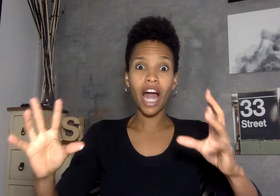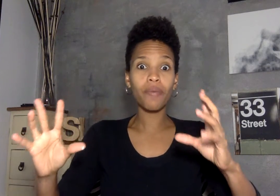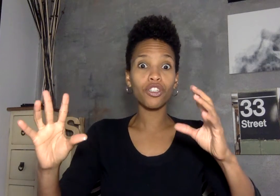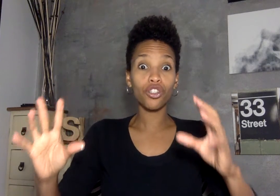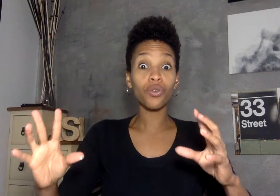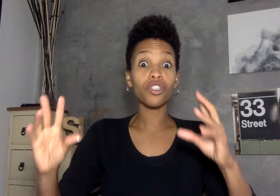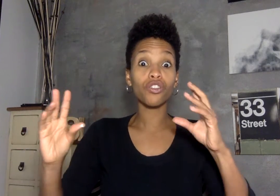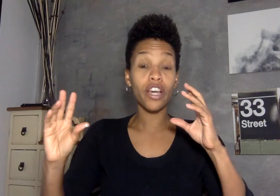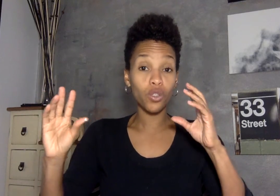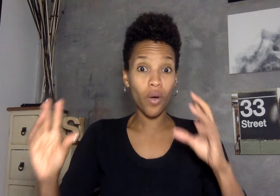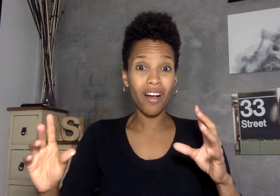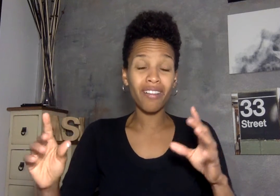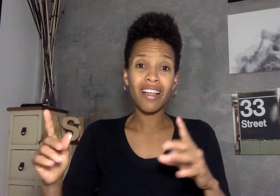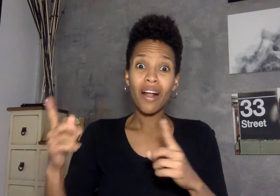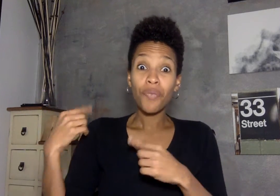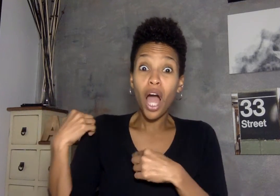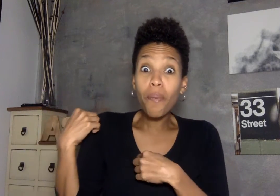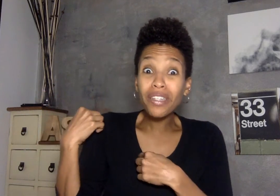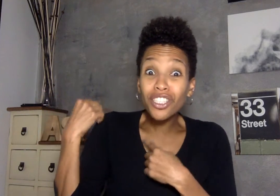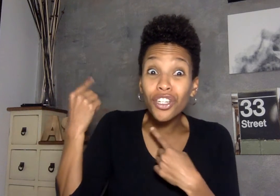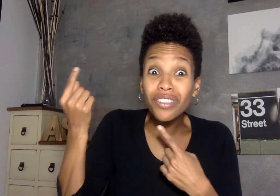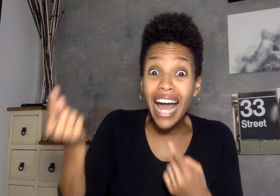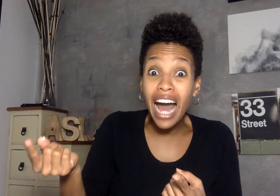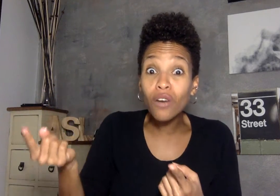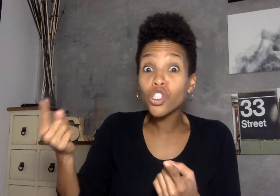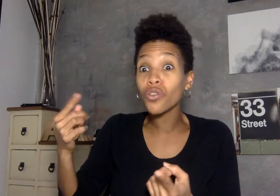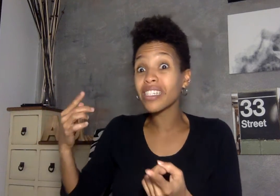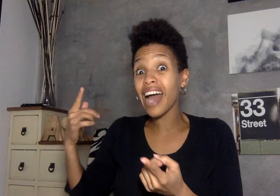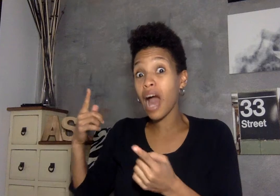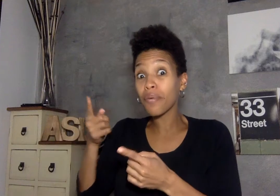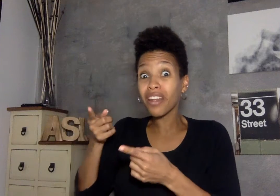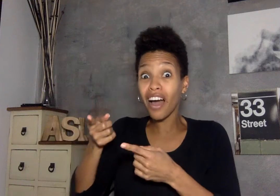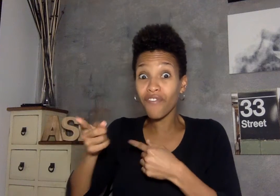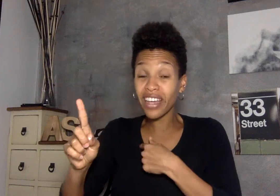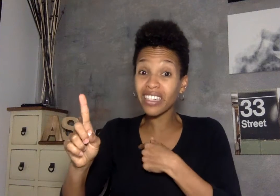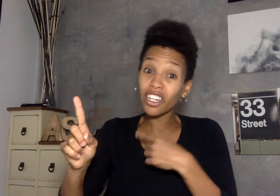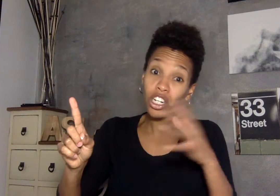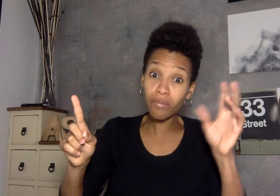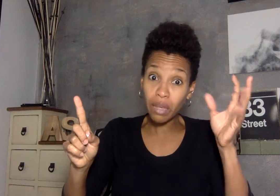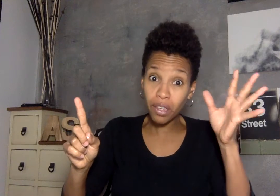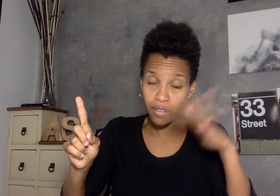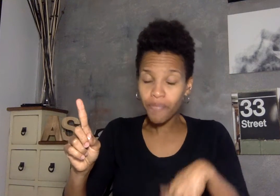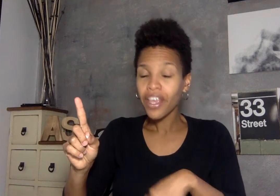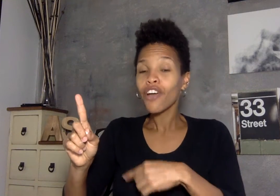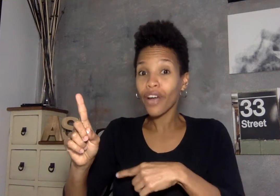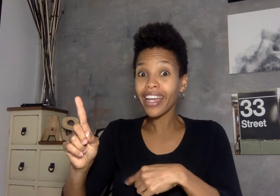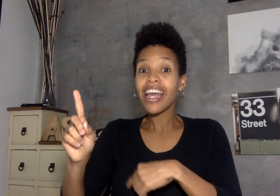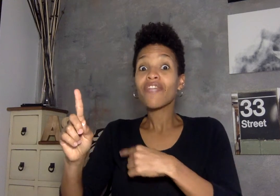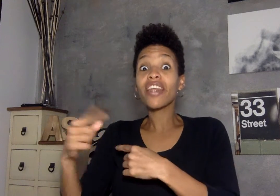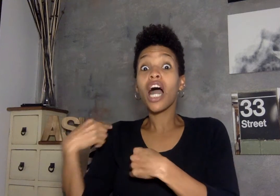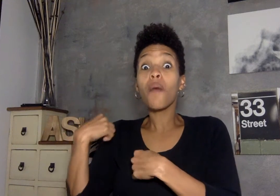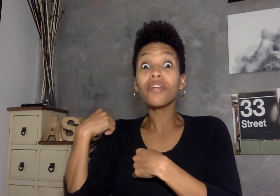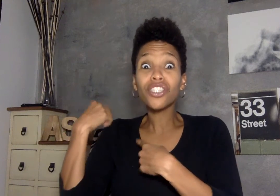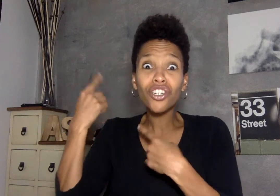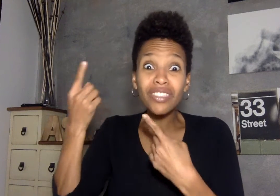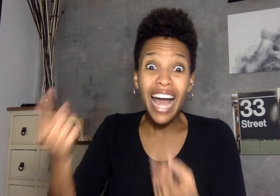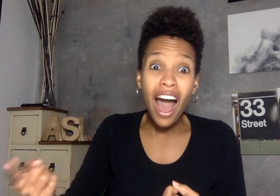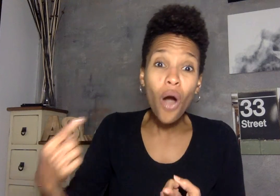comment to it as well up until now so this happened offending her maybe right then up until now